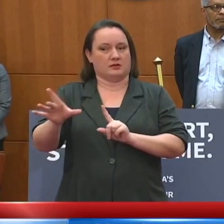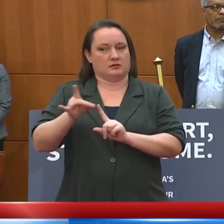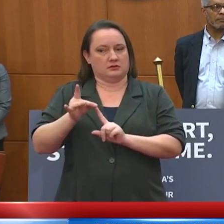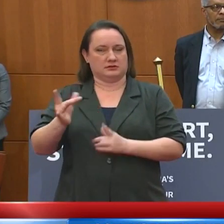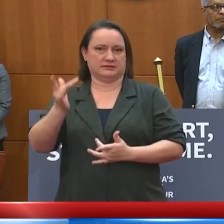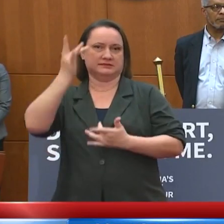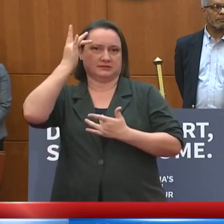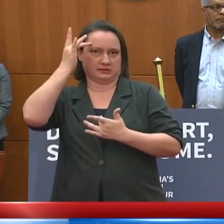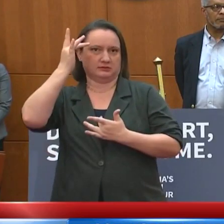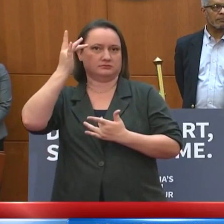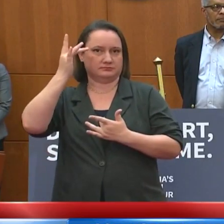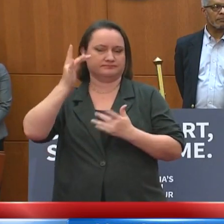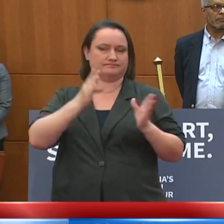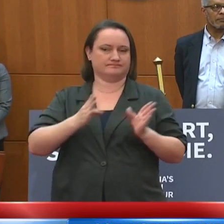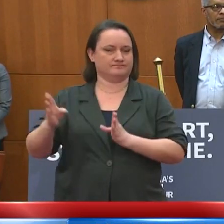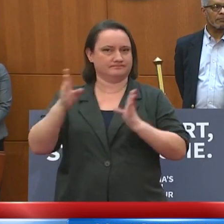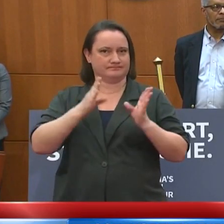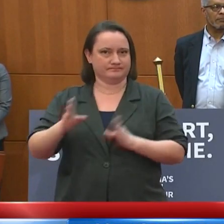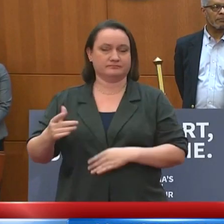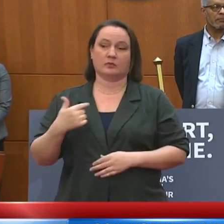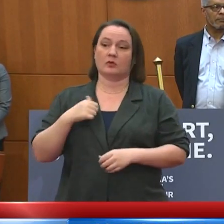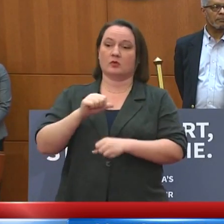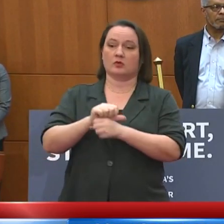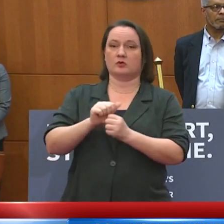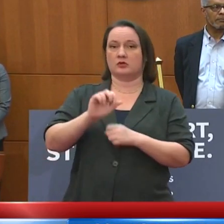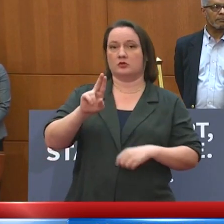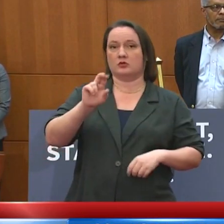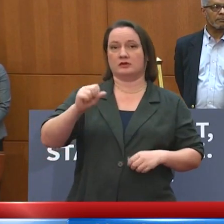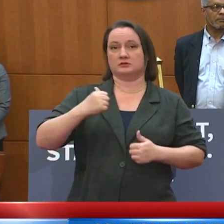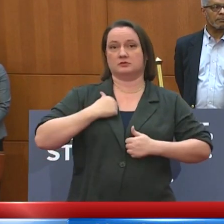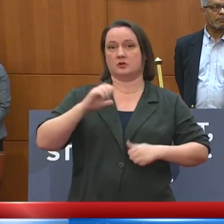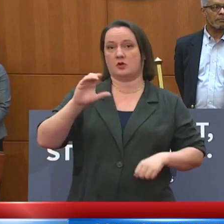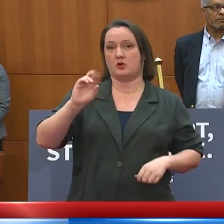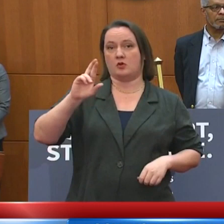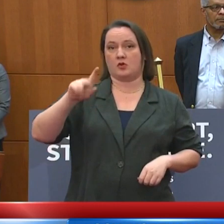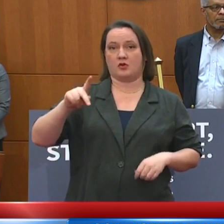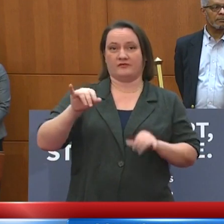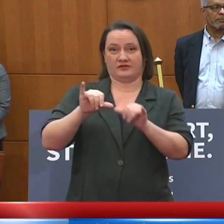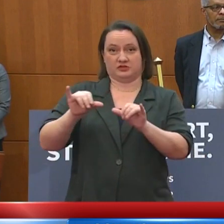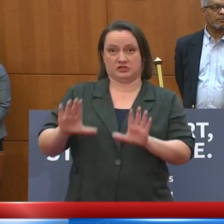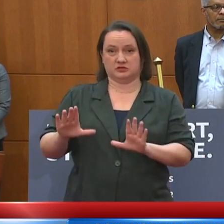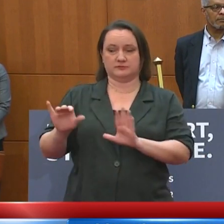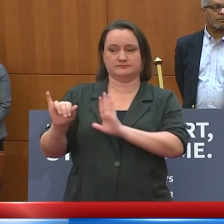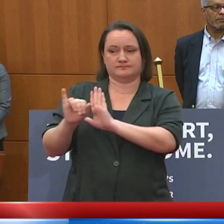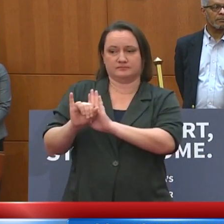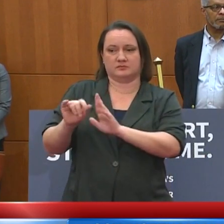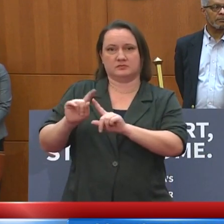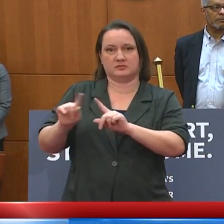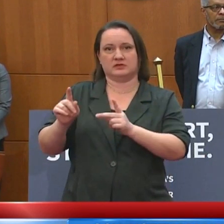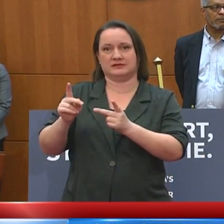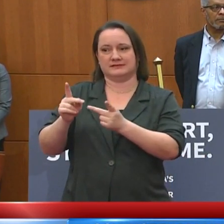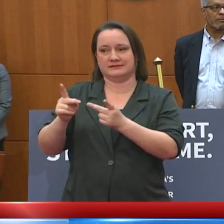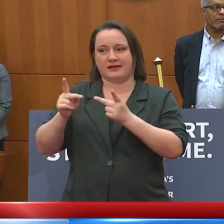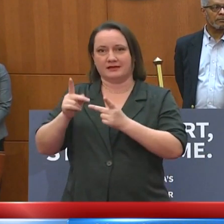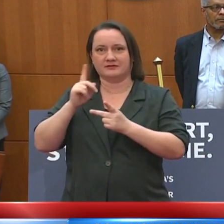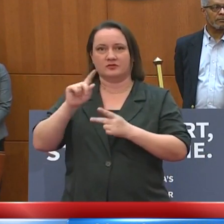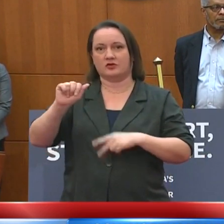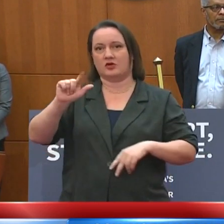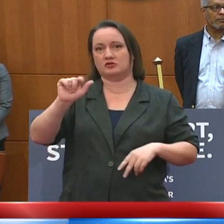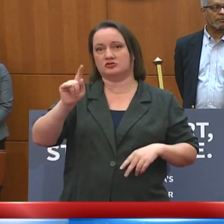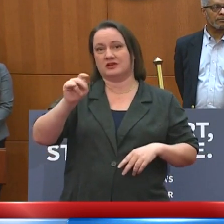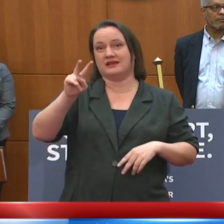We've been working with the United States Army Corps of Engineers on potential sites for alternative hospital bids.